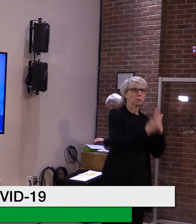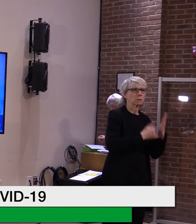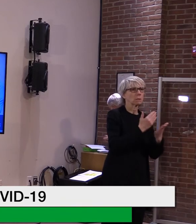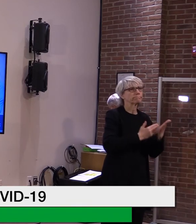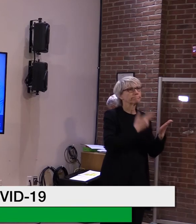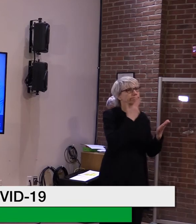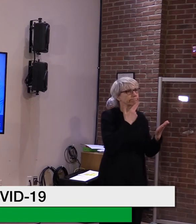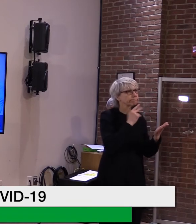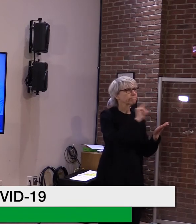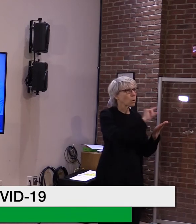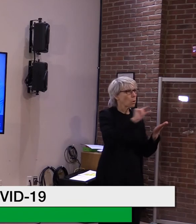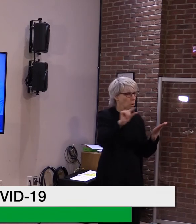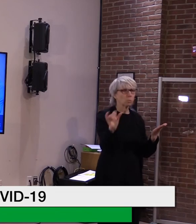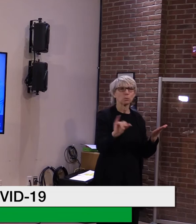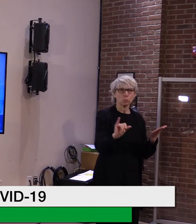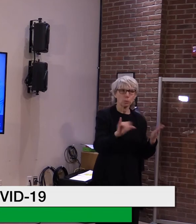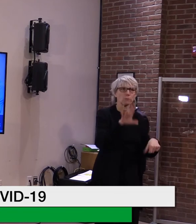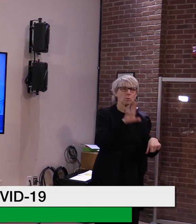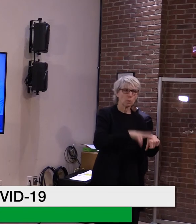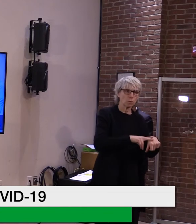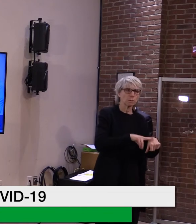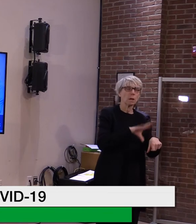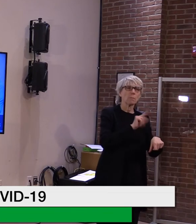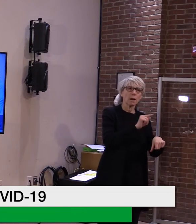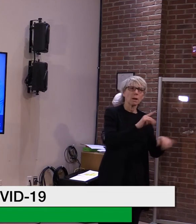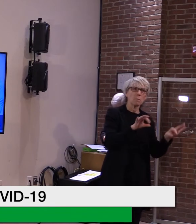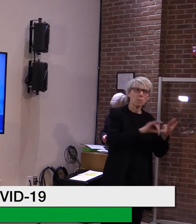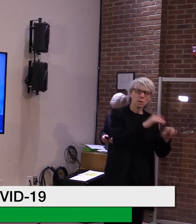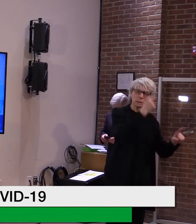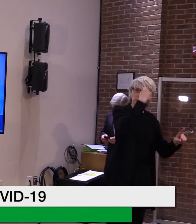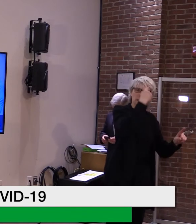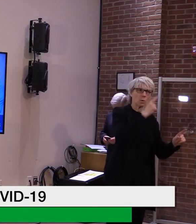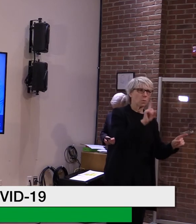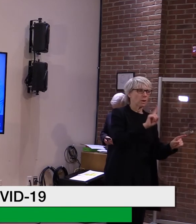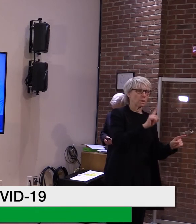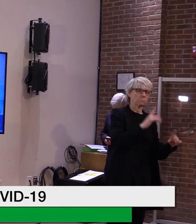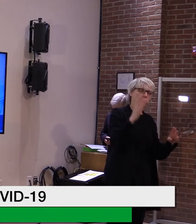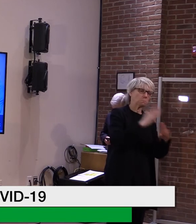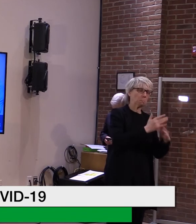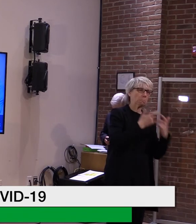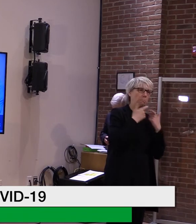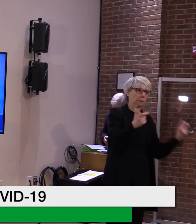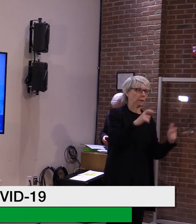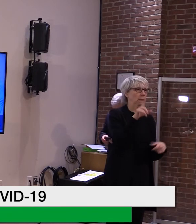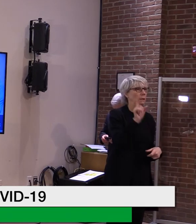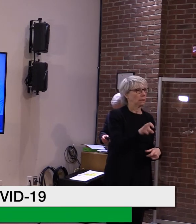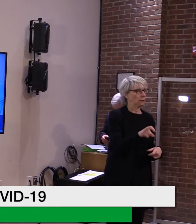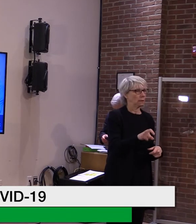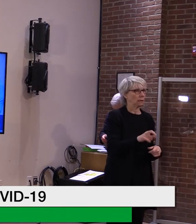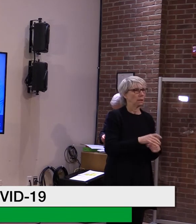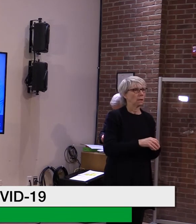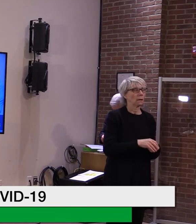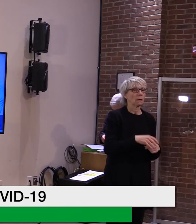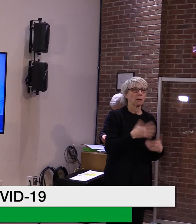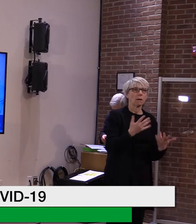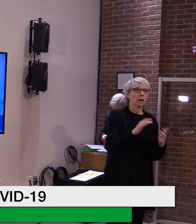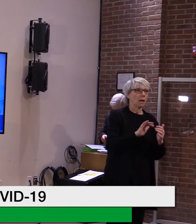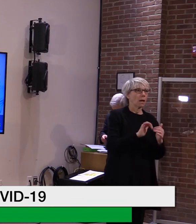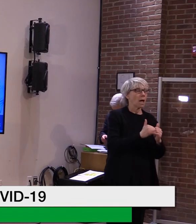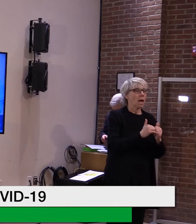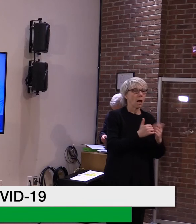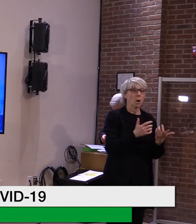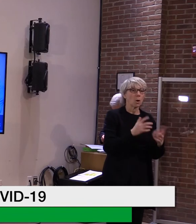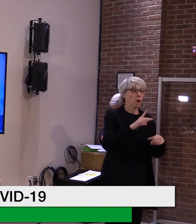uh, but, we really do want to focus on areas of, uh, biggest need. Again, climate change mitigation, weatherization,